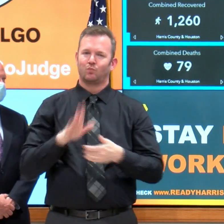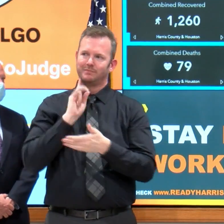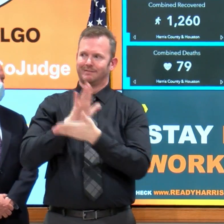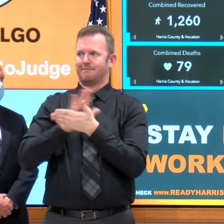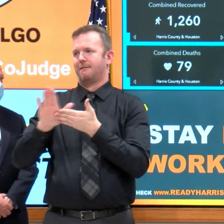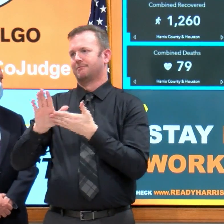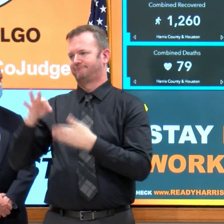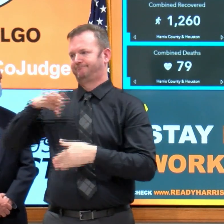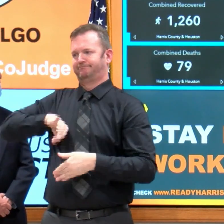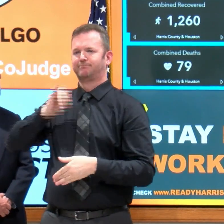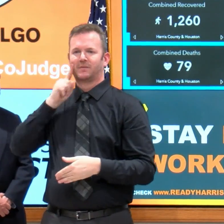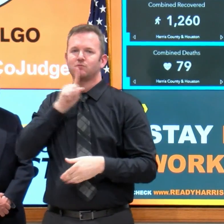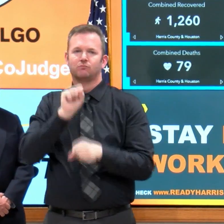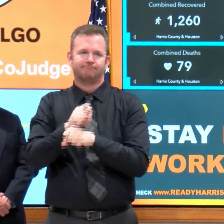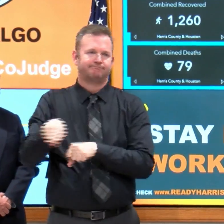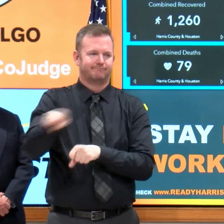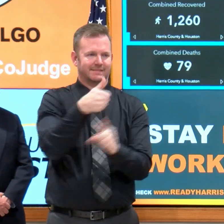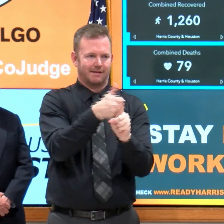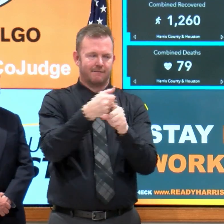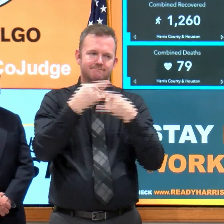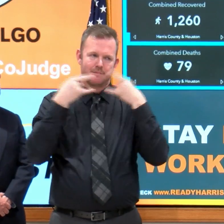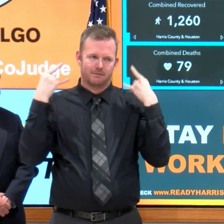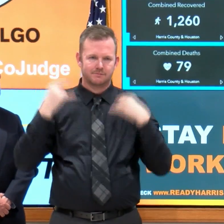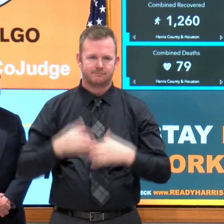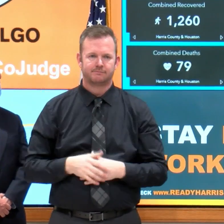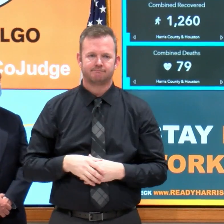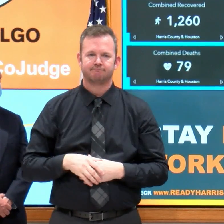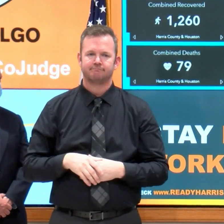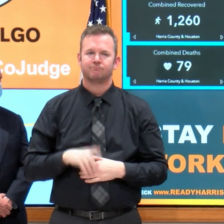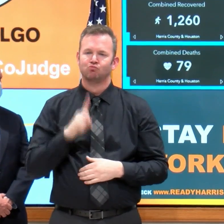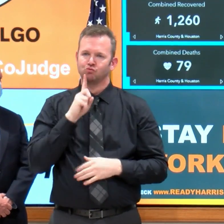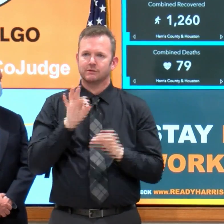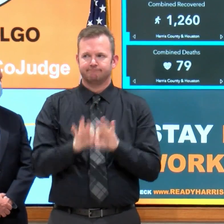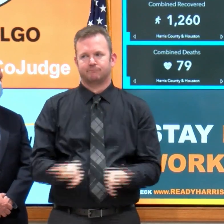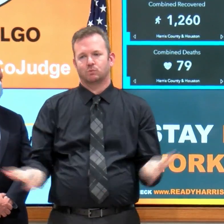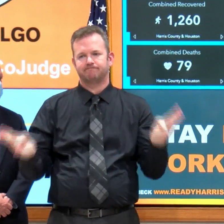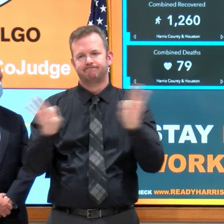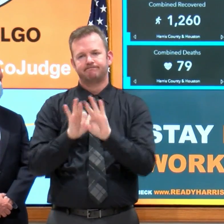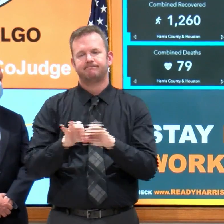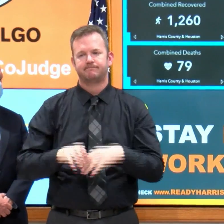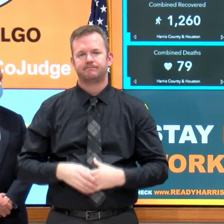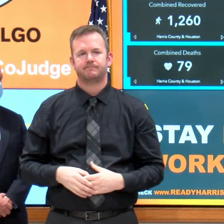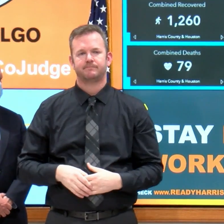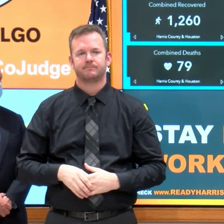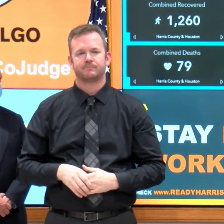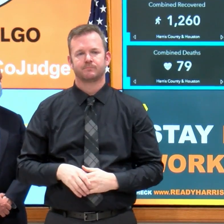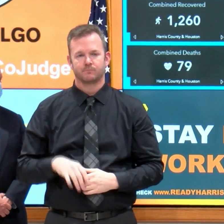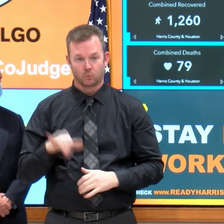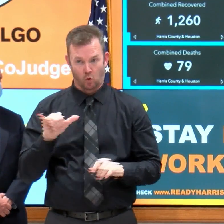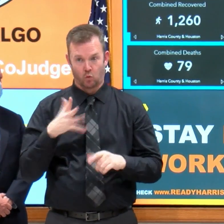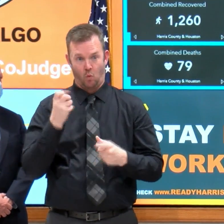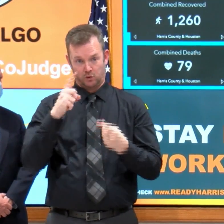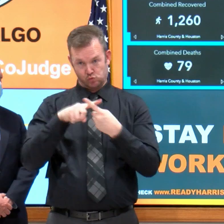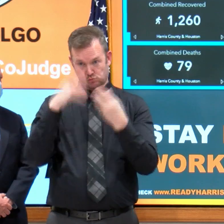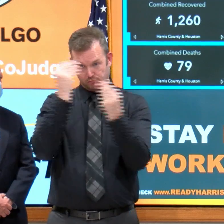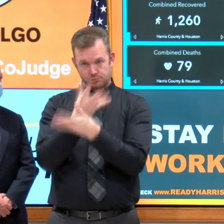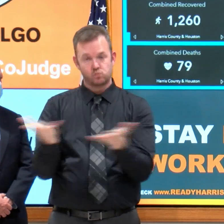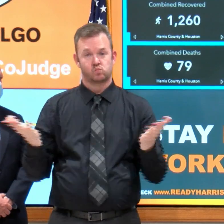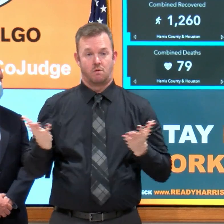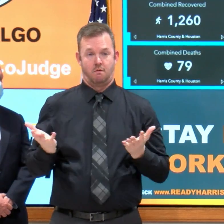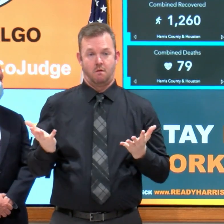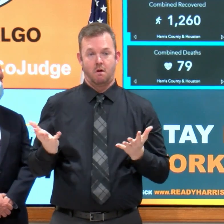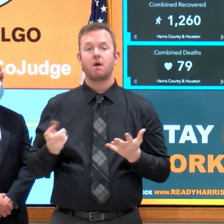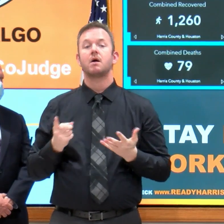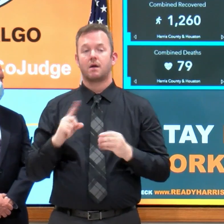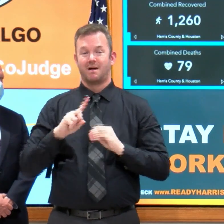And so those things are critically important. I also want everyone to know that information about cloth face